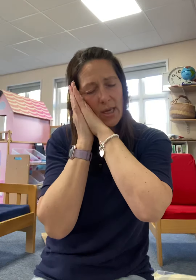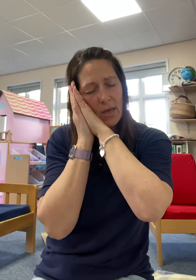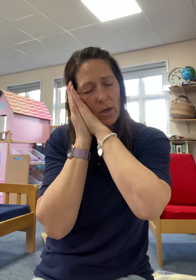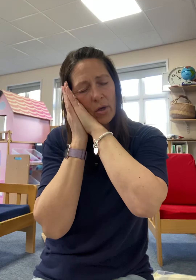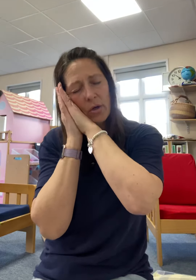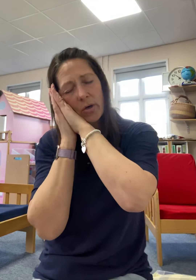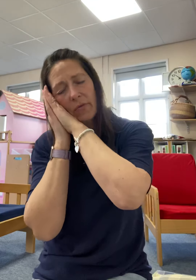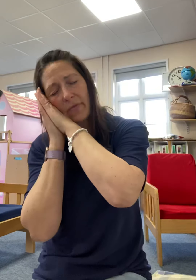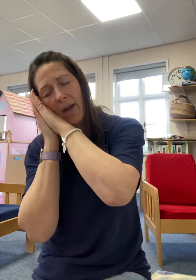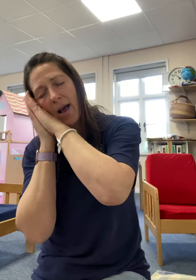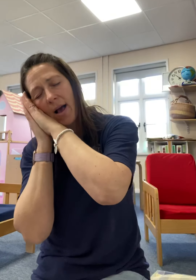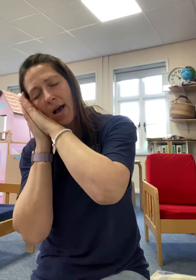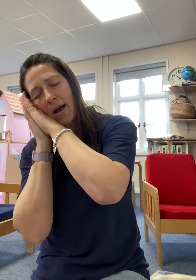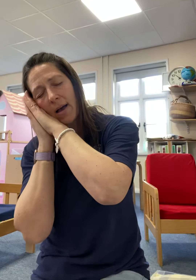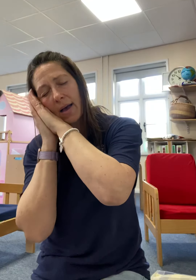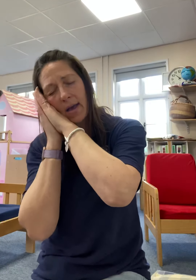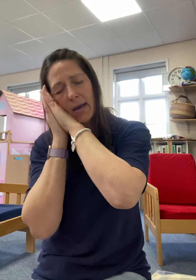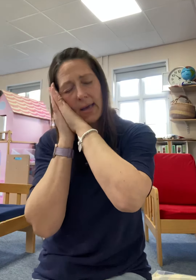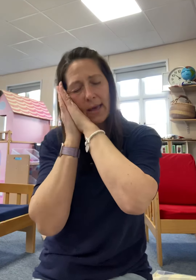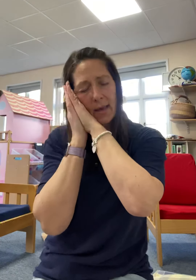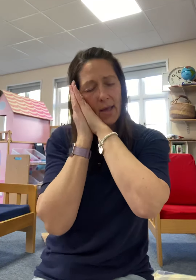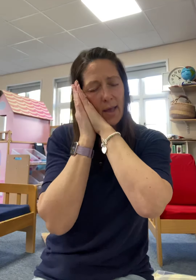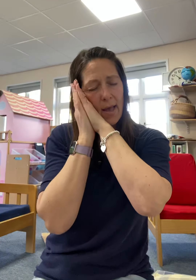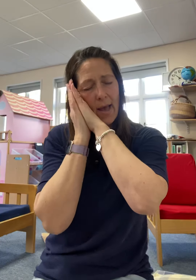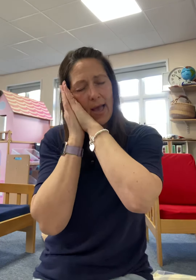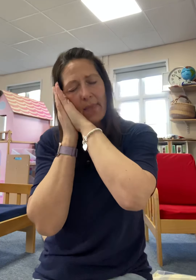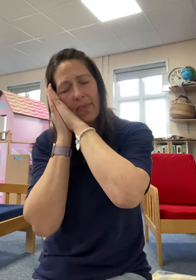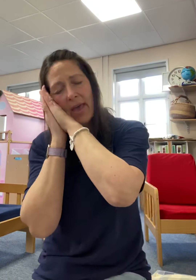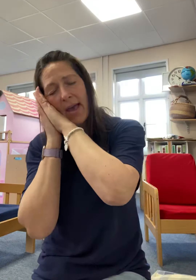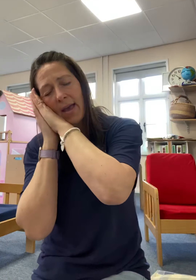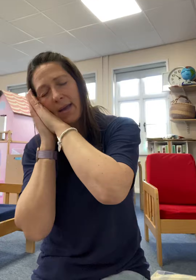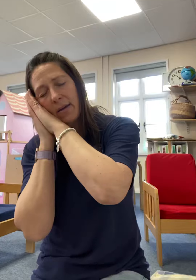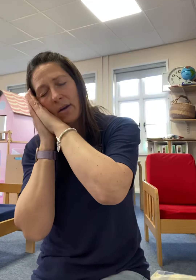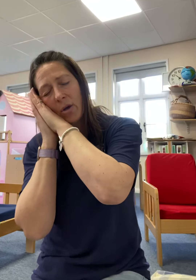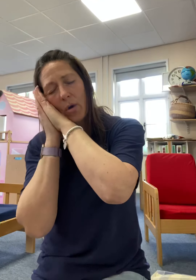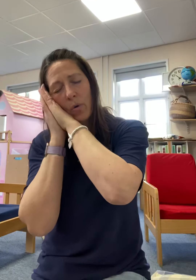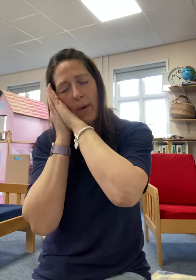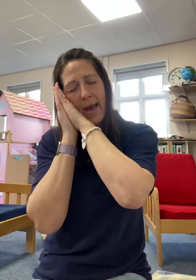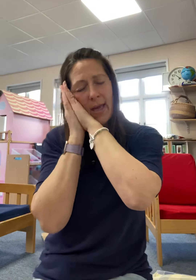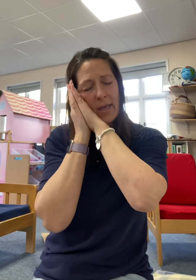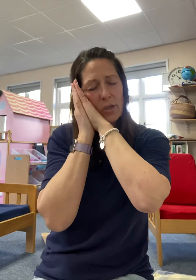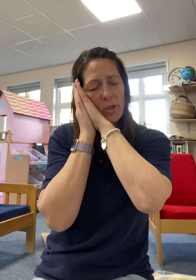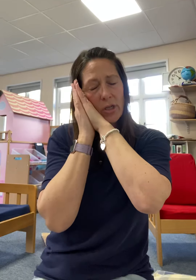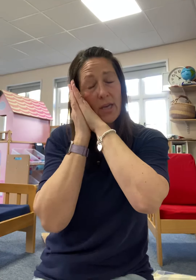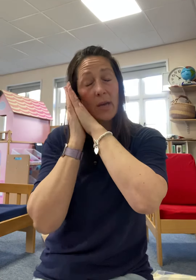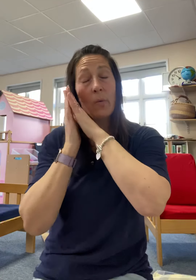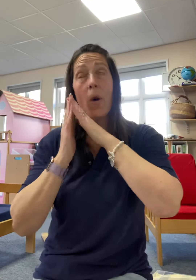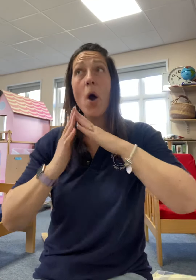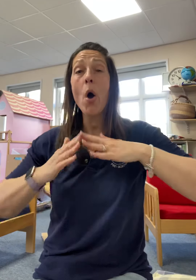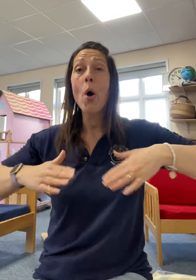could fly. And then when she woke